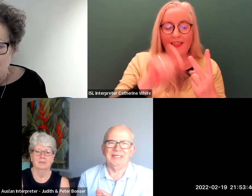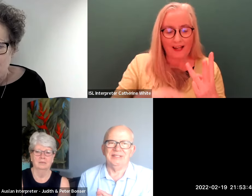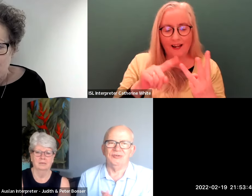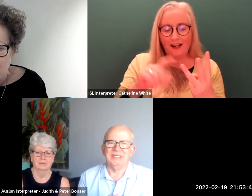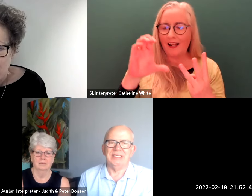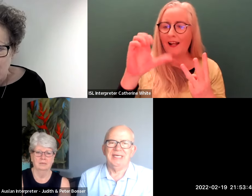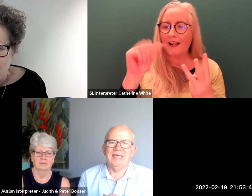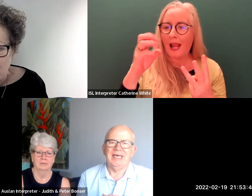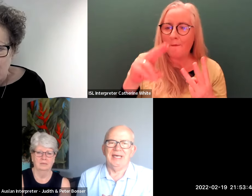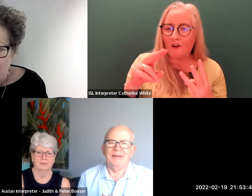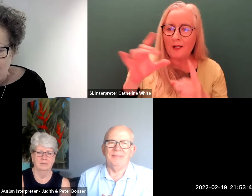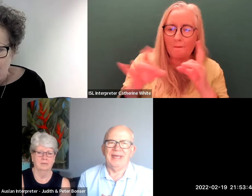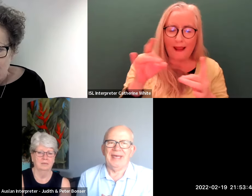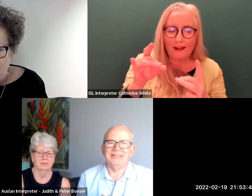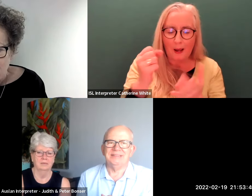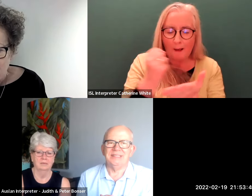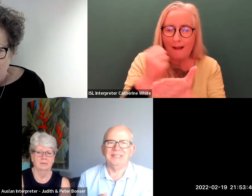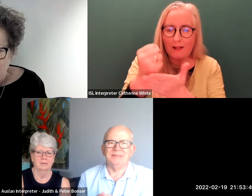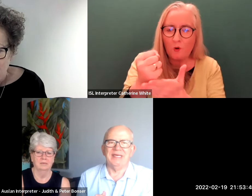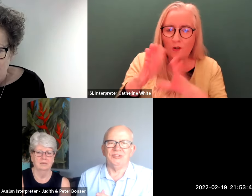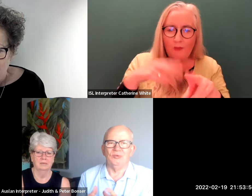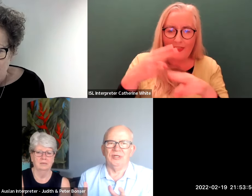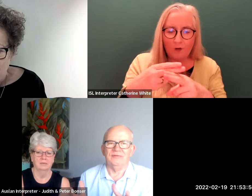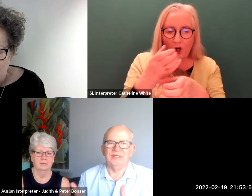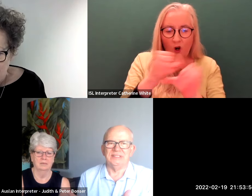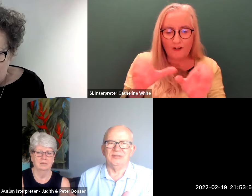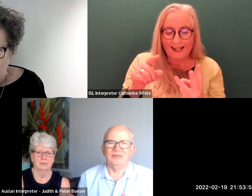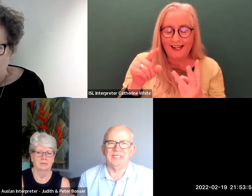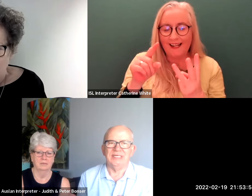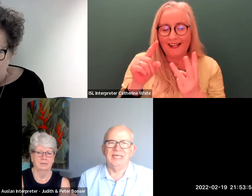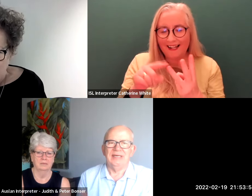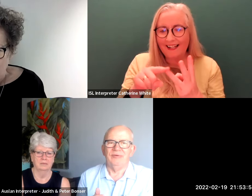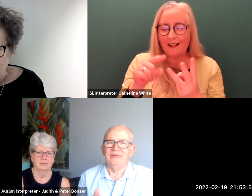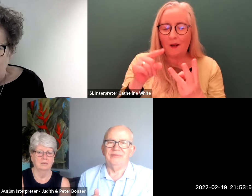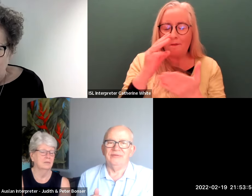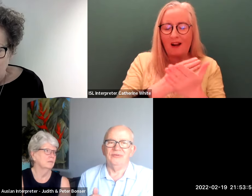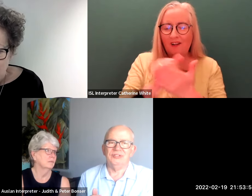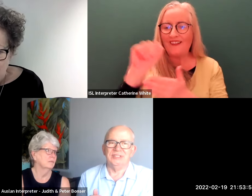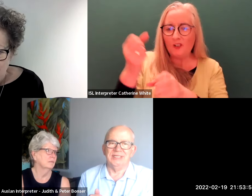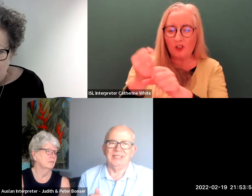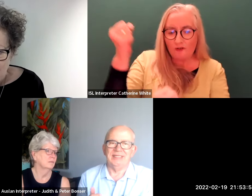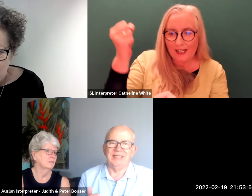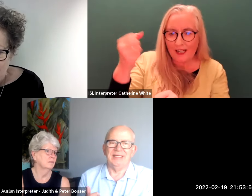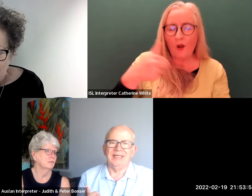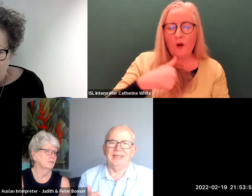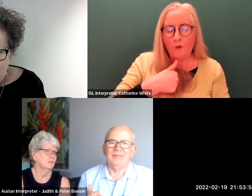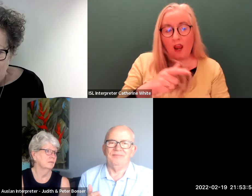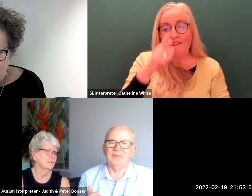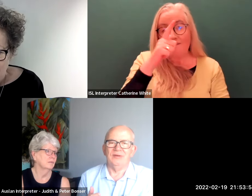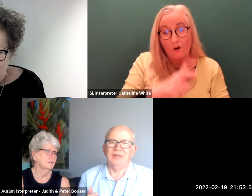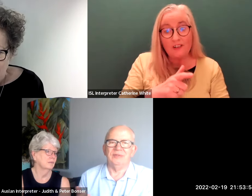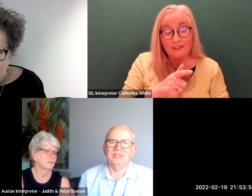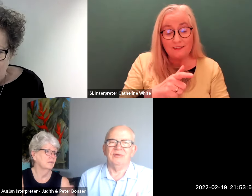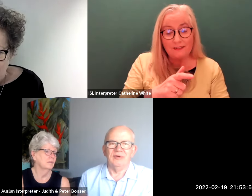without a country um as his major work for his degree we were very very fortunate that um